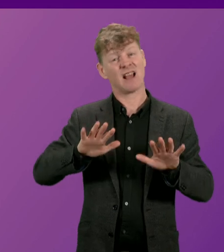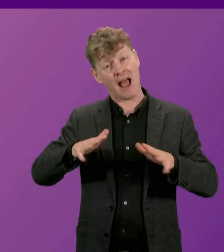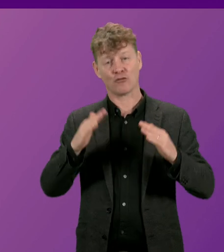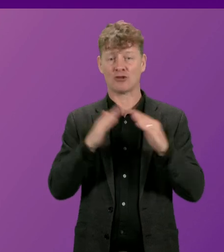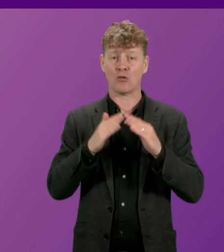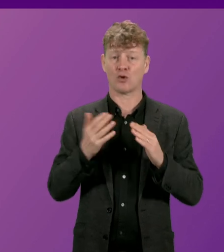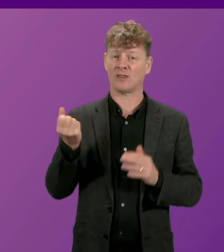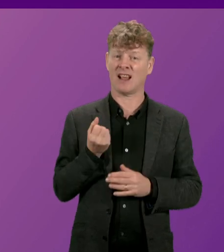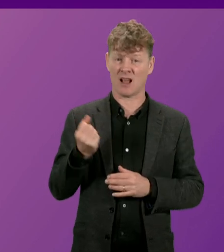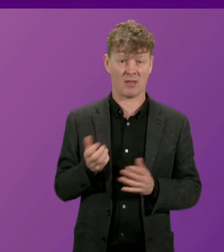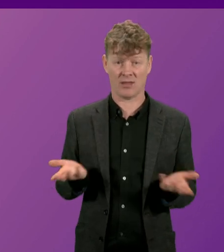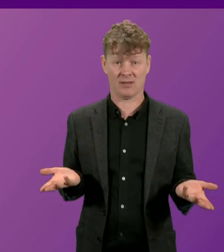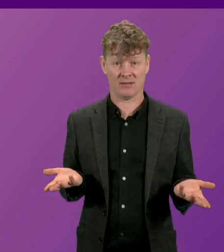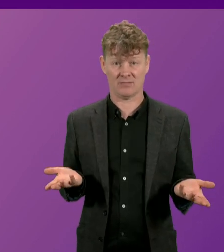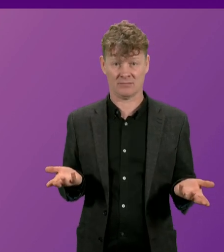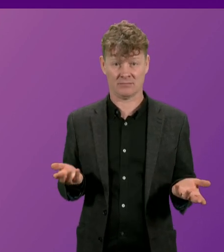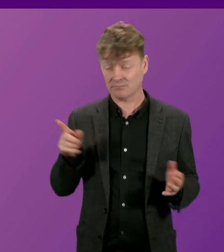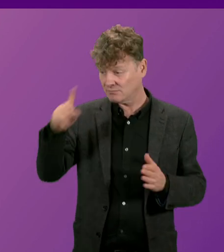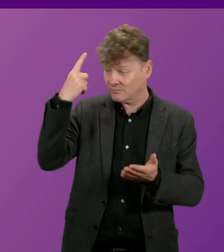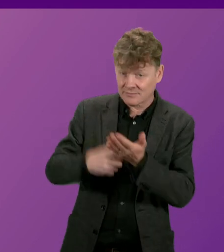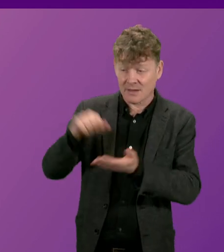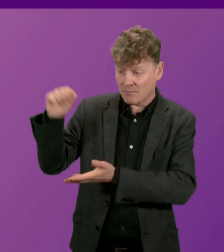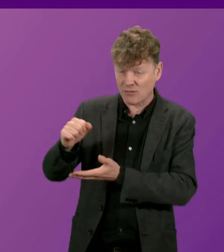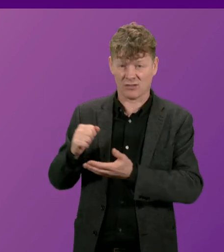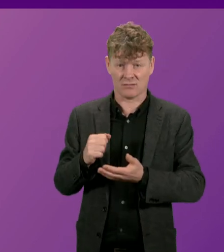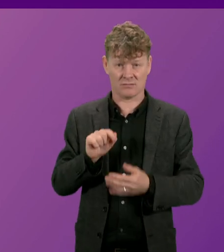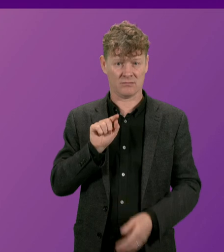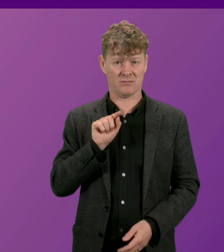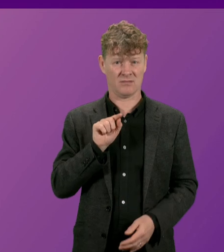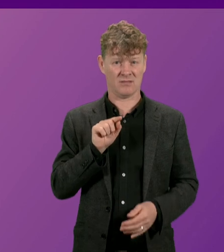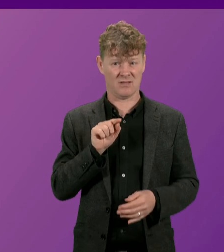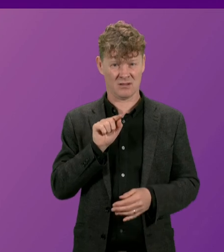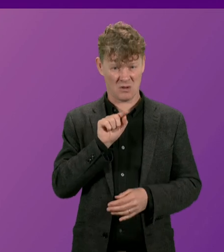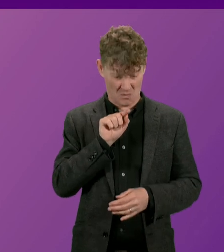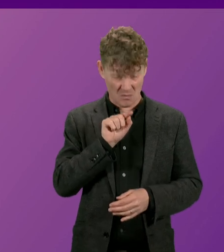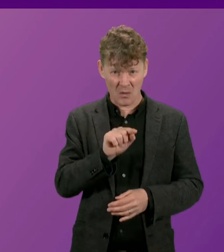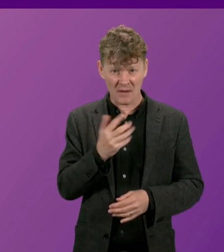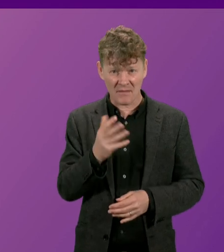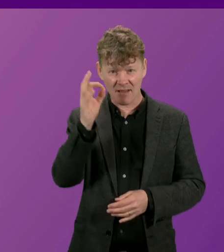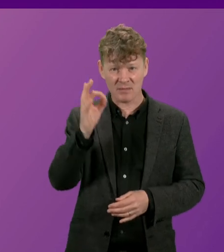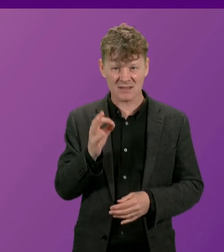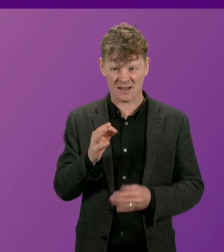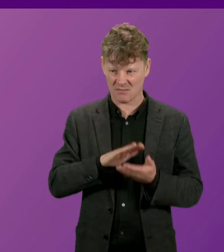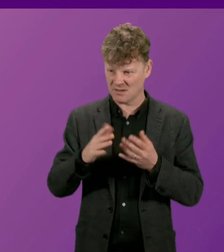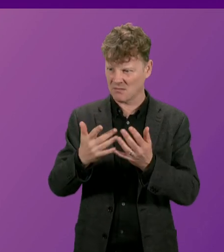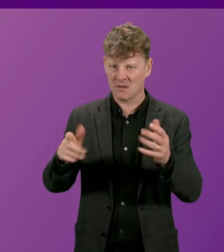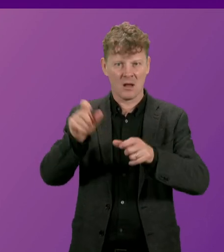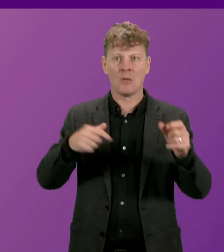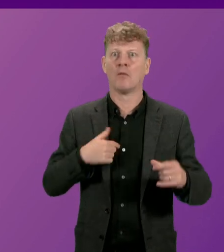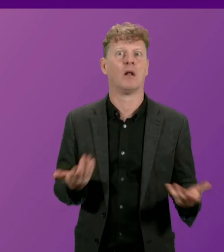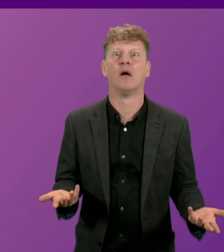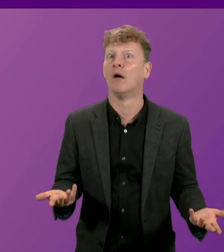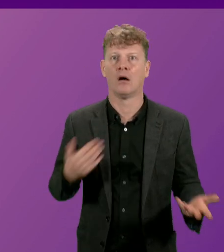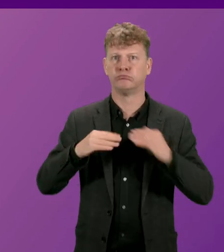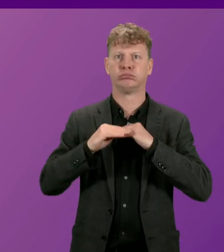consequence of the measures that have been taken in the budget. Now that will leave a lot of people feeling that their living standards have not